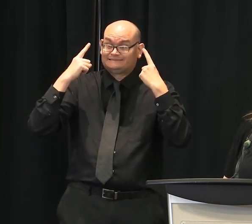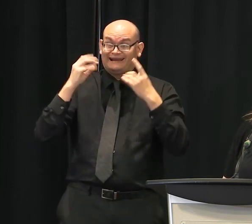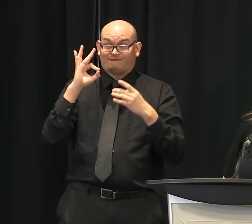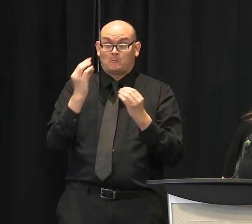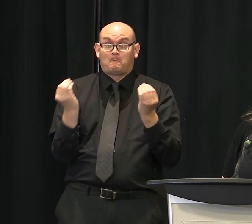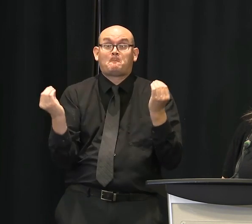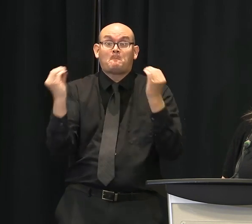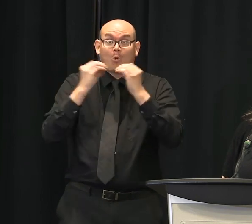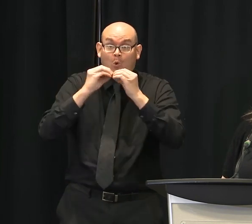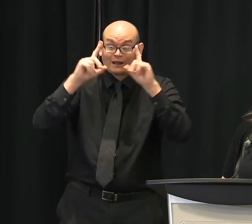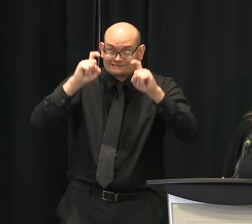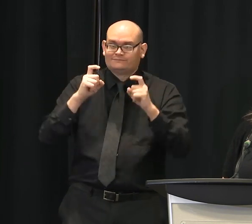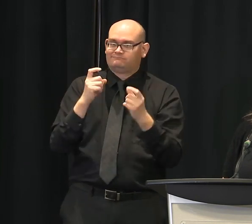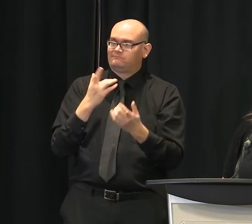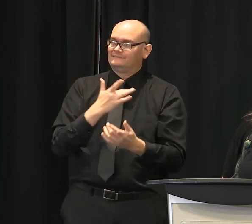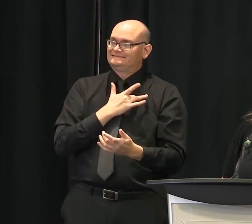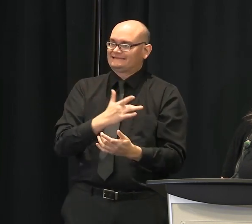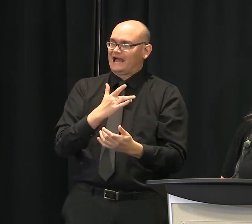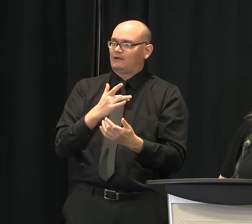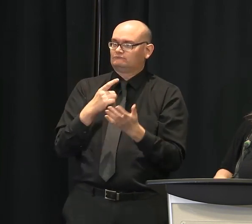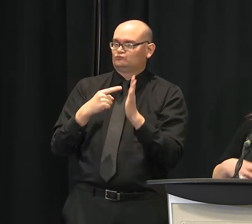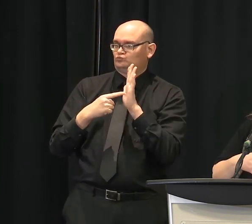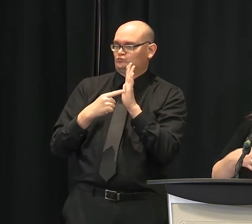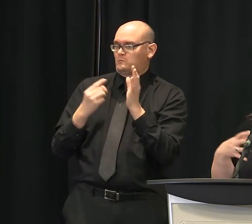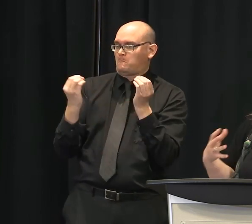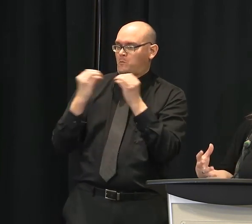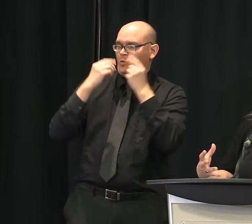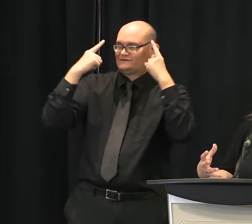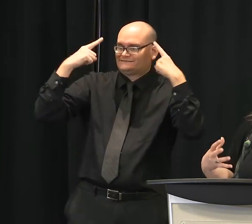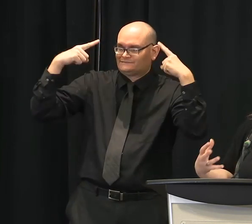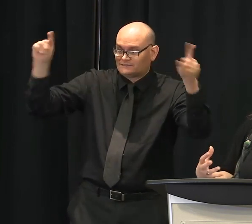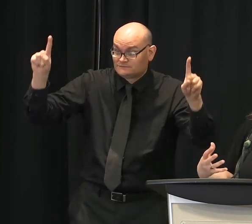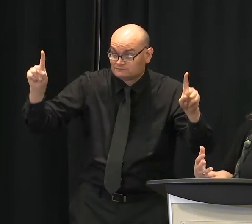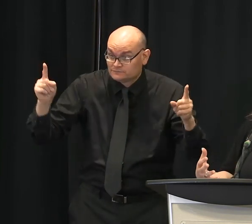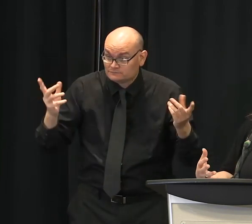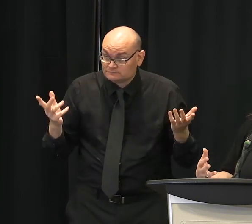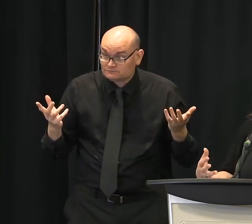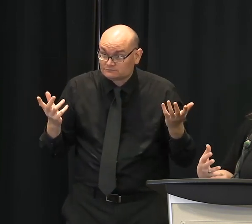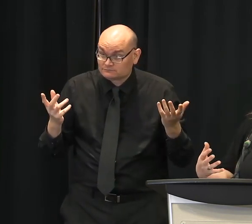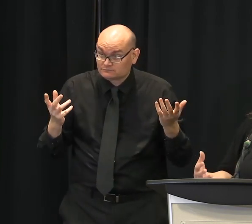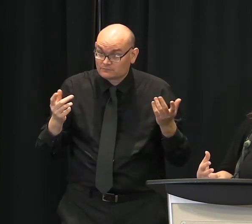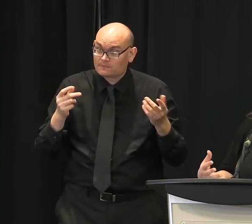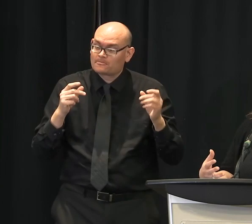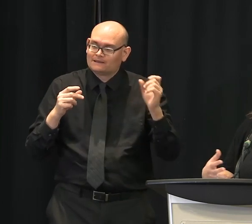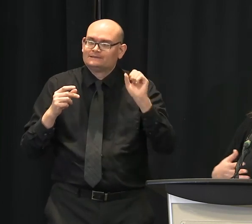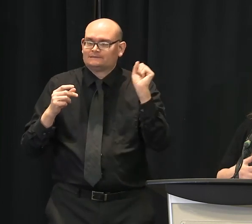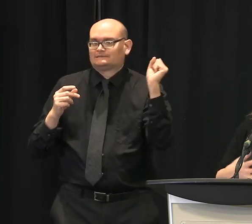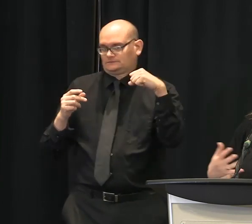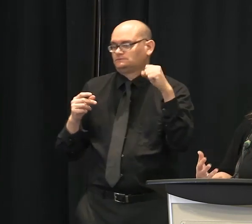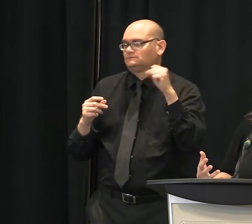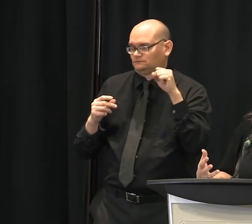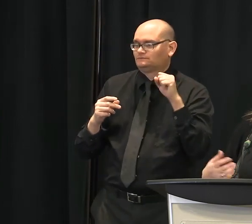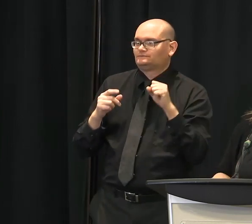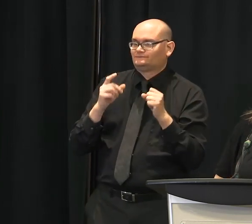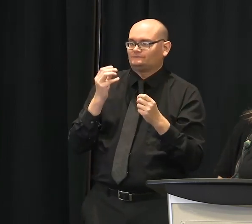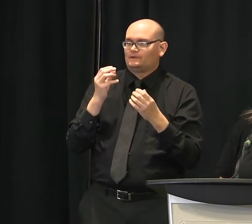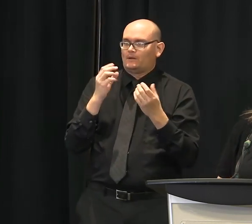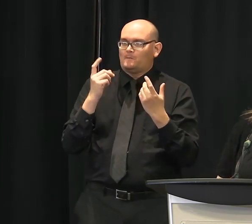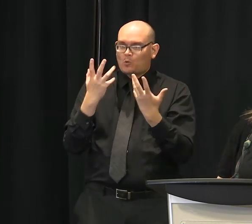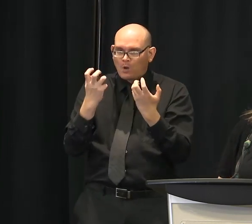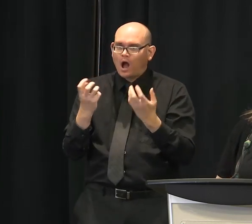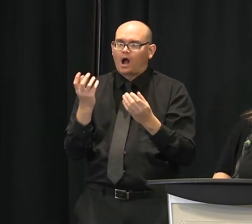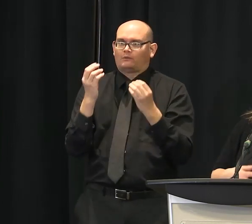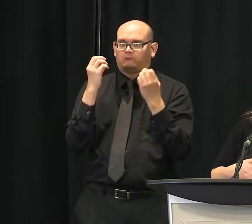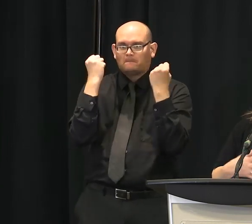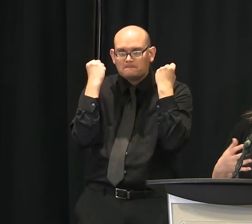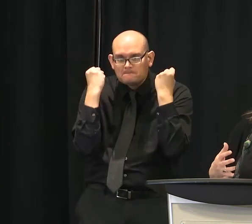we hope to capture a larger percentage, ideally all of the people who are infected, who are contagious. And